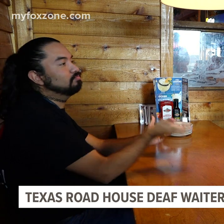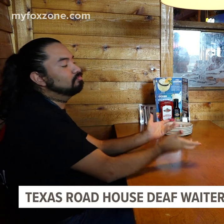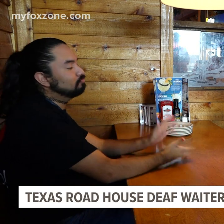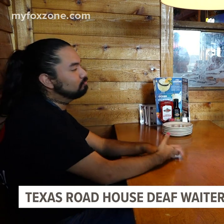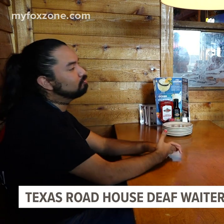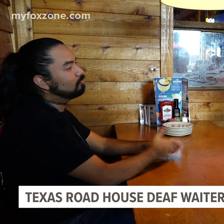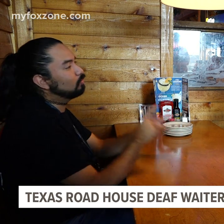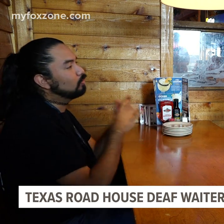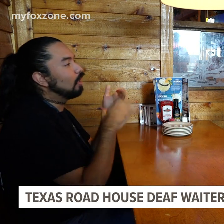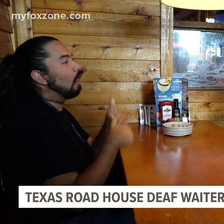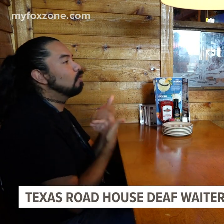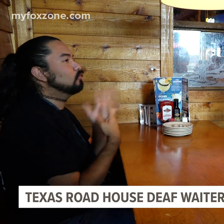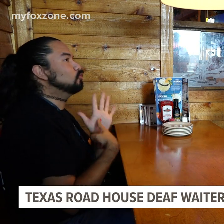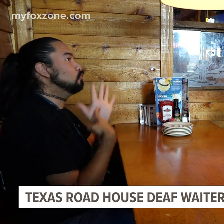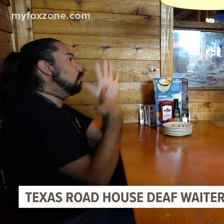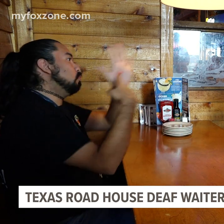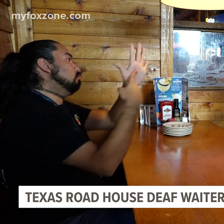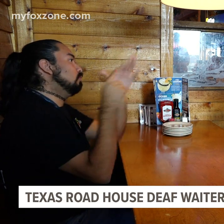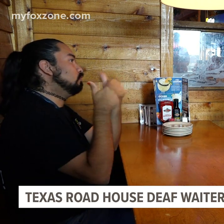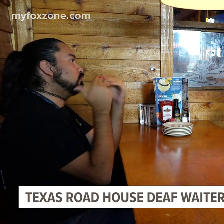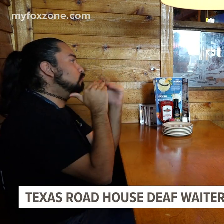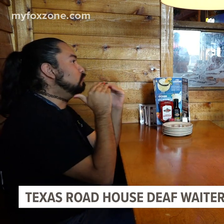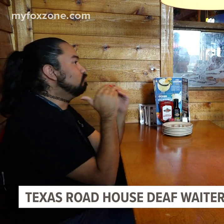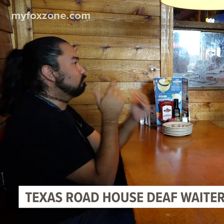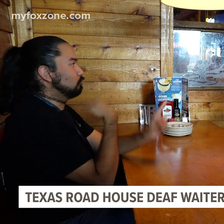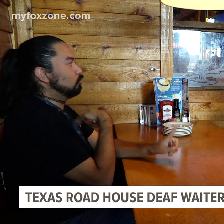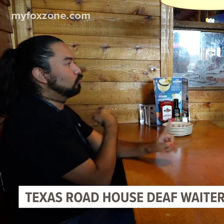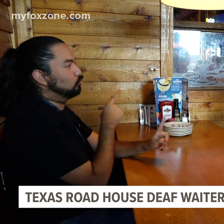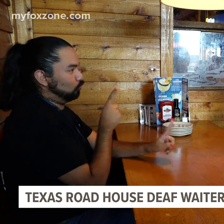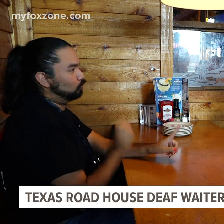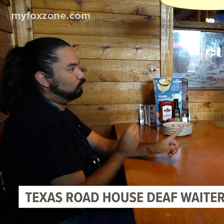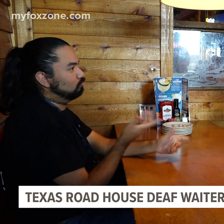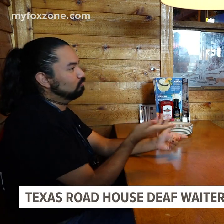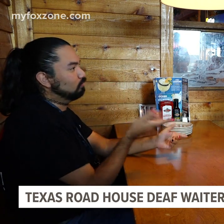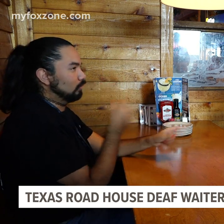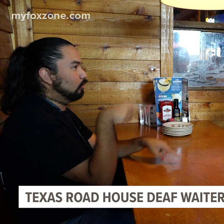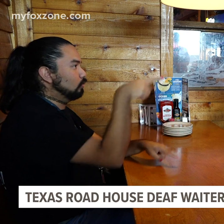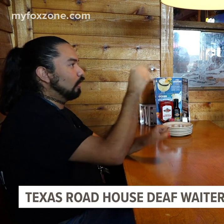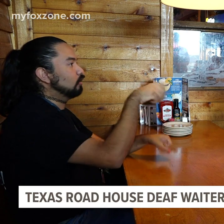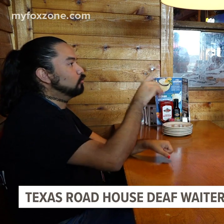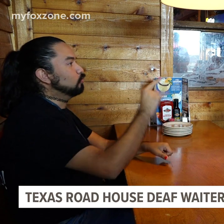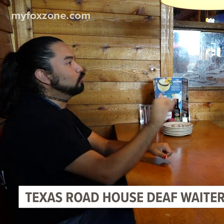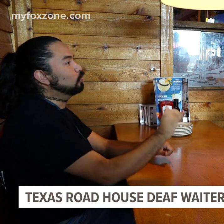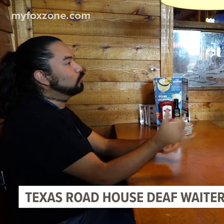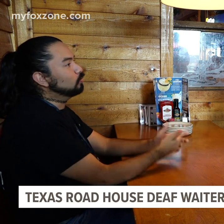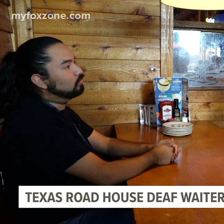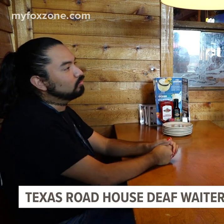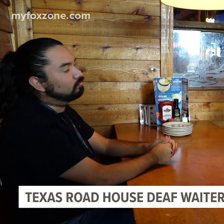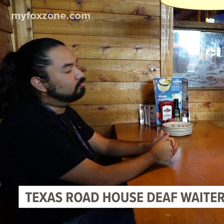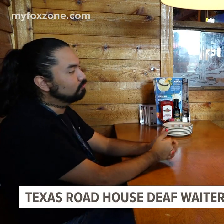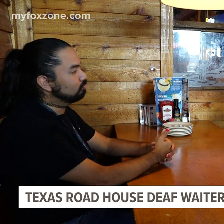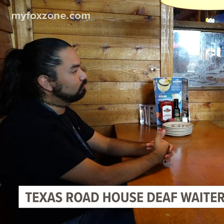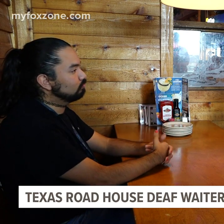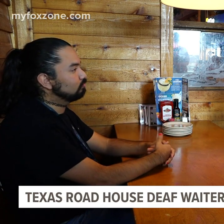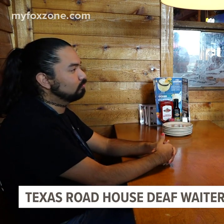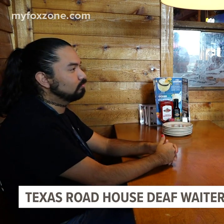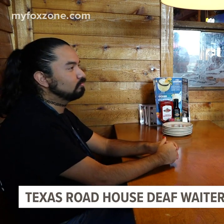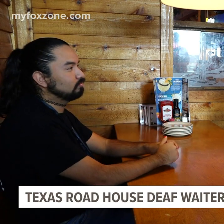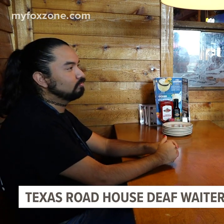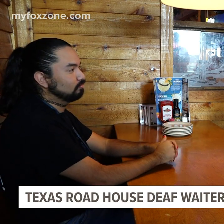the community of San Angelo as well and I just like showing that we can, we can be equal and I want other deaf people to realize